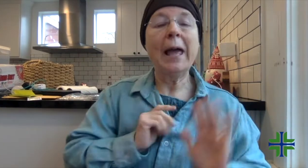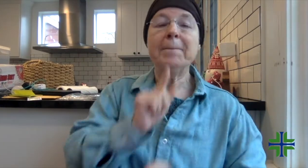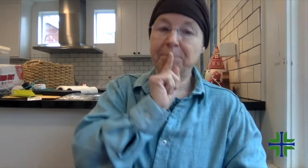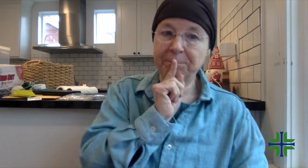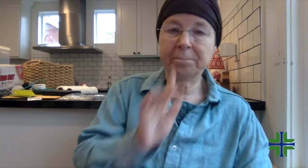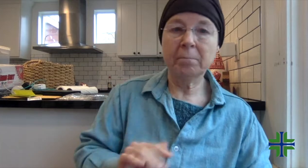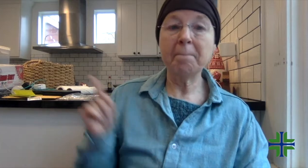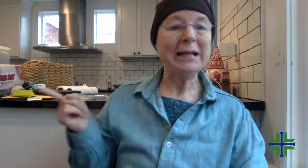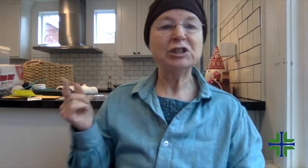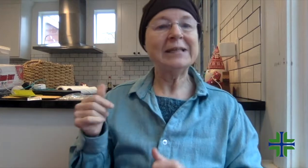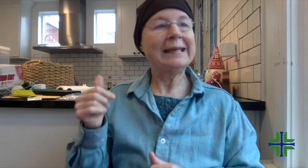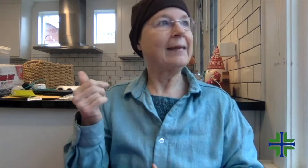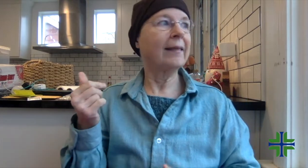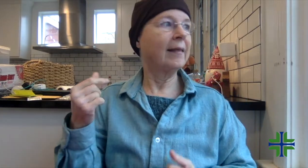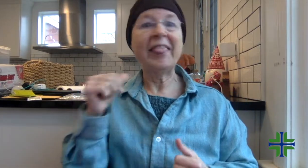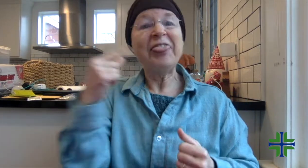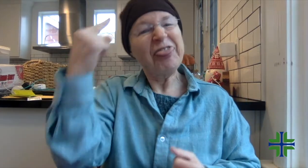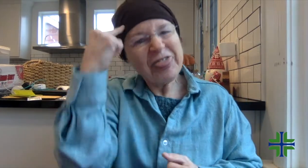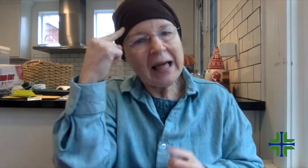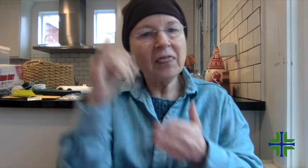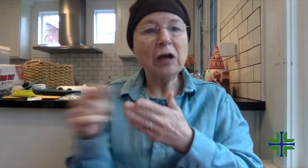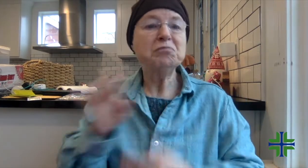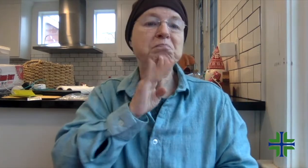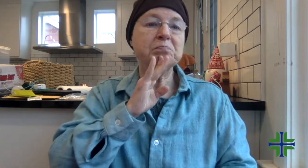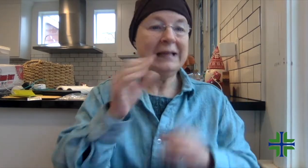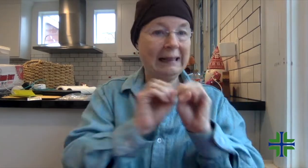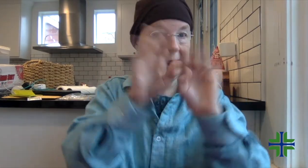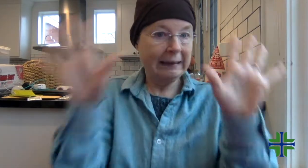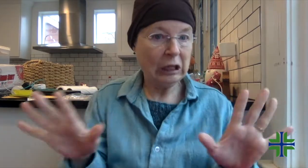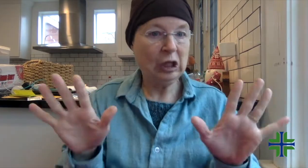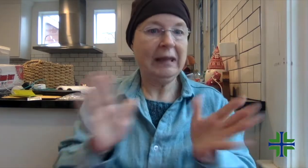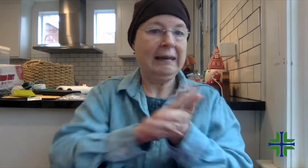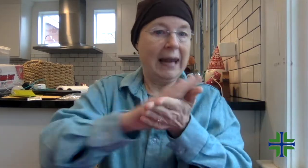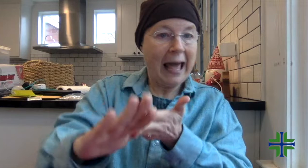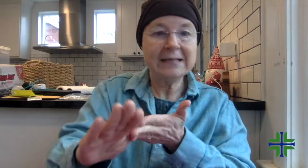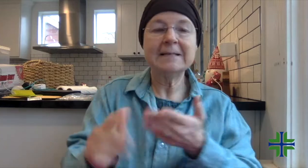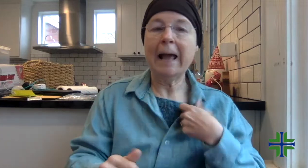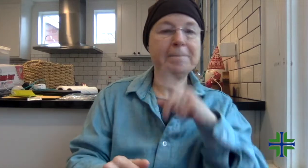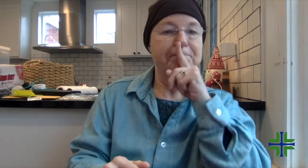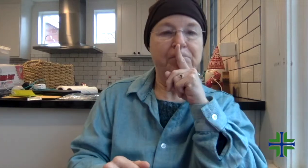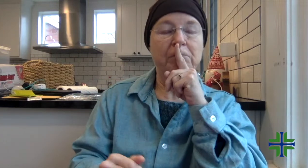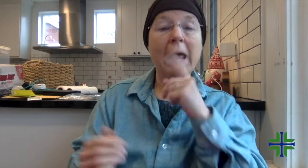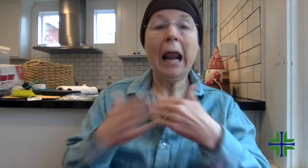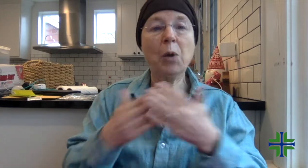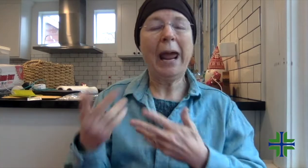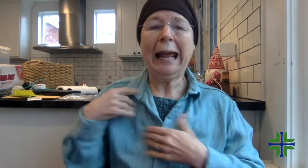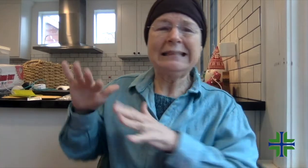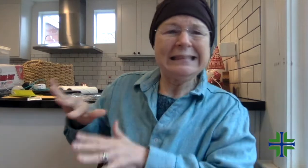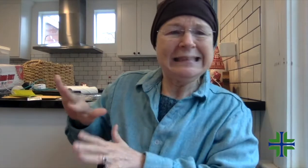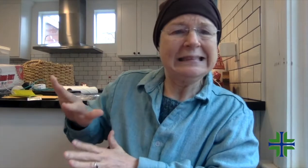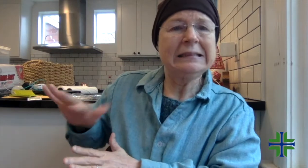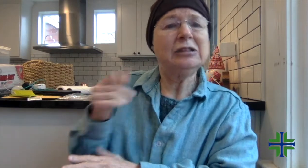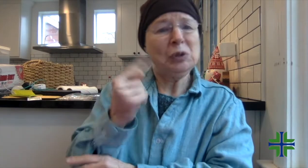mean and judgmental. So, I didn't say anything like that. But my friend was thinking that she was speaking clearly.